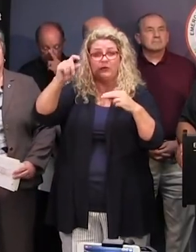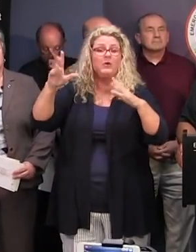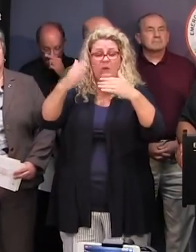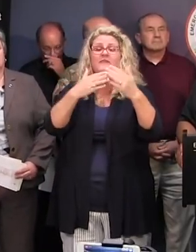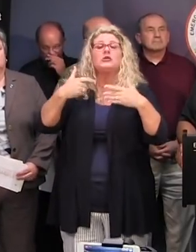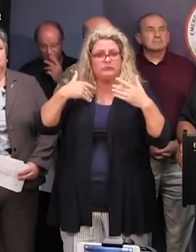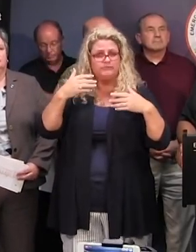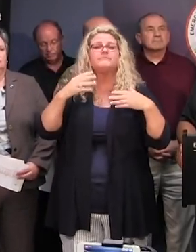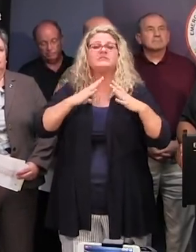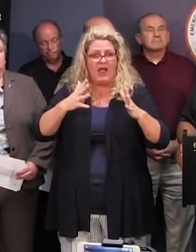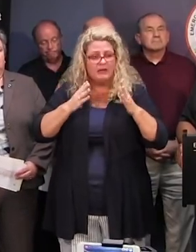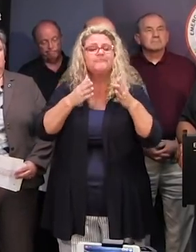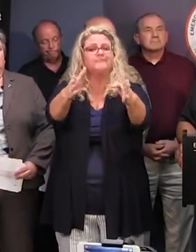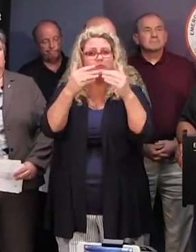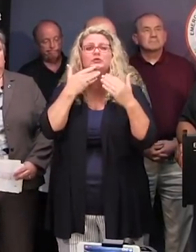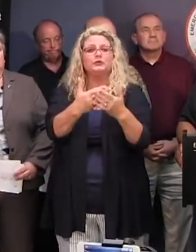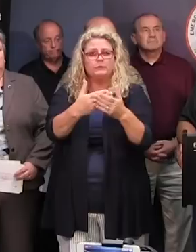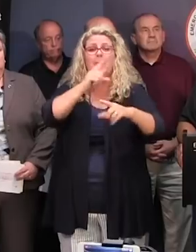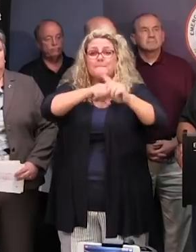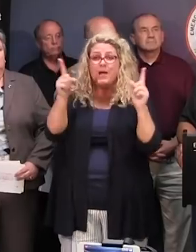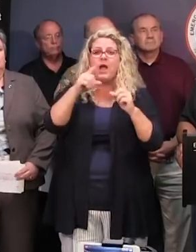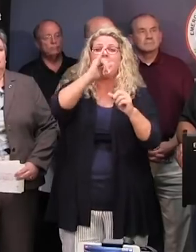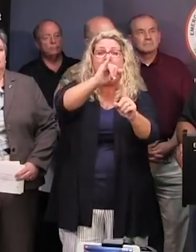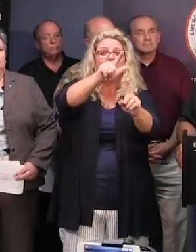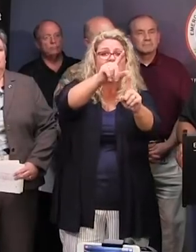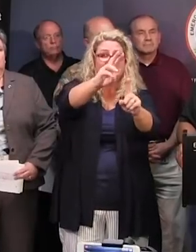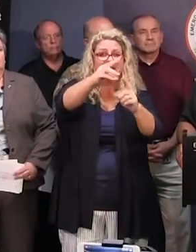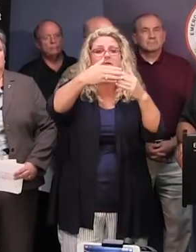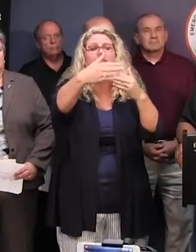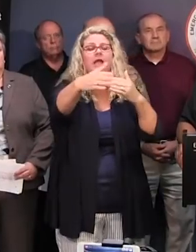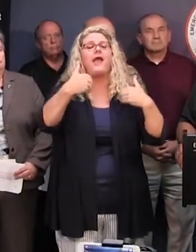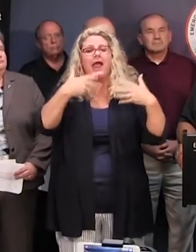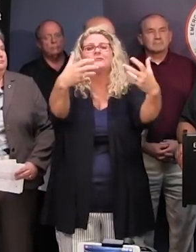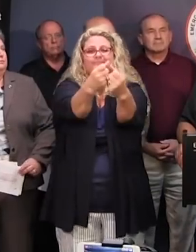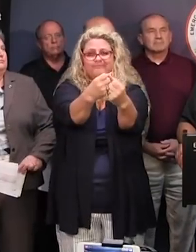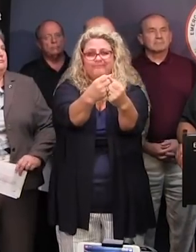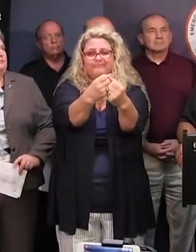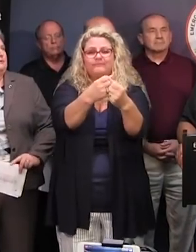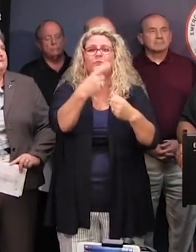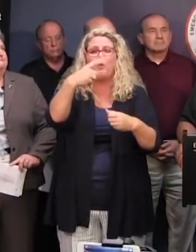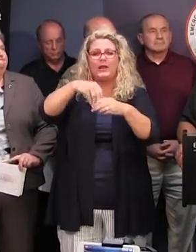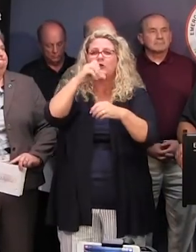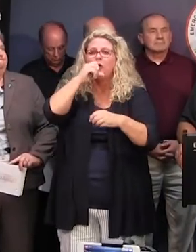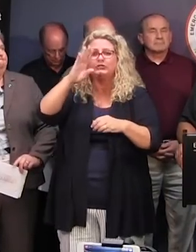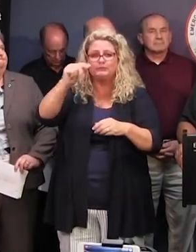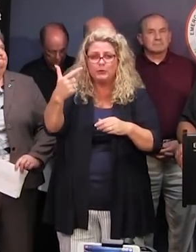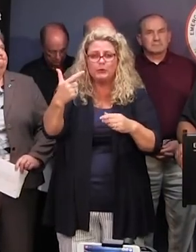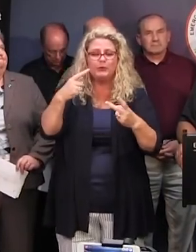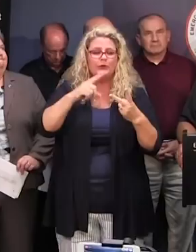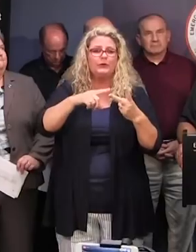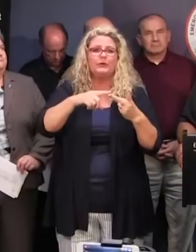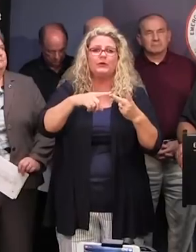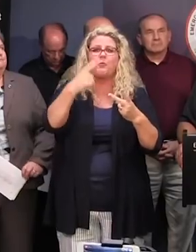two minor collisions on the reverted side of I-26. One minor collision in Orangeburg and one minor